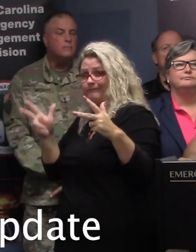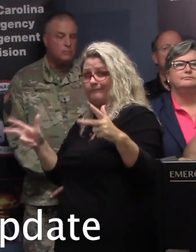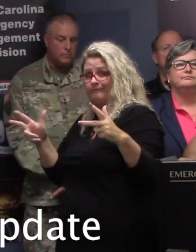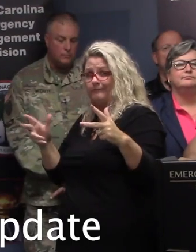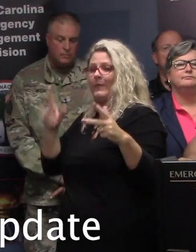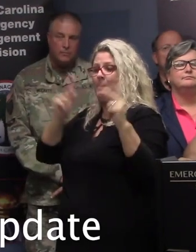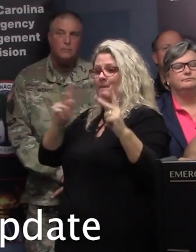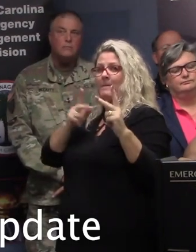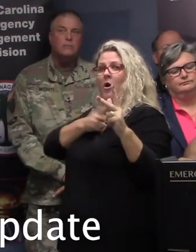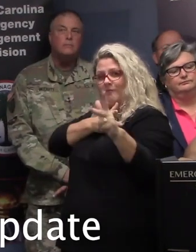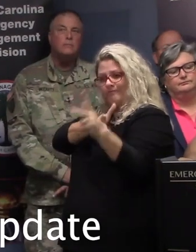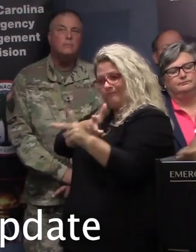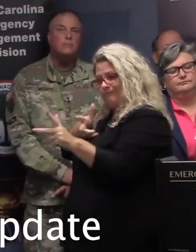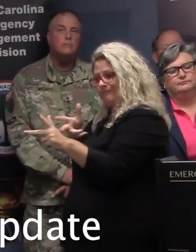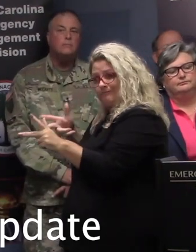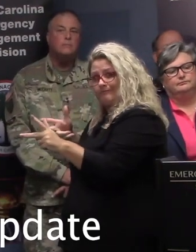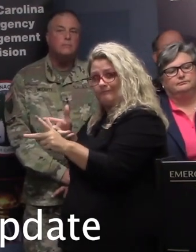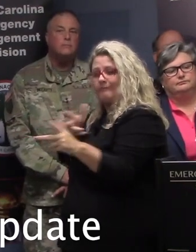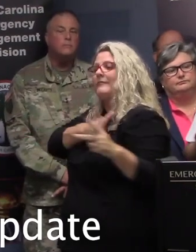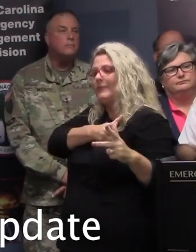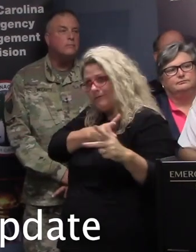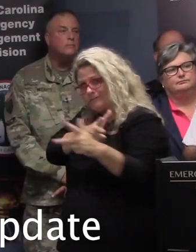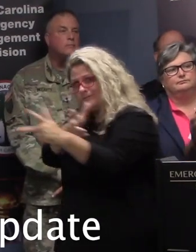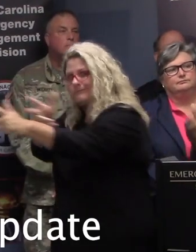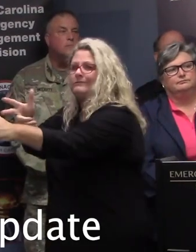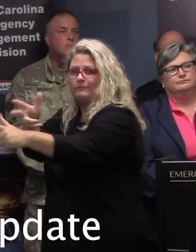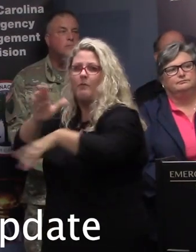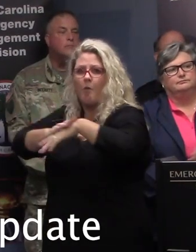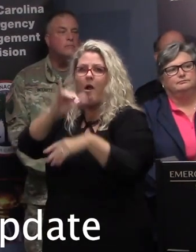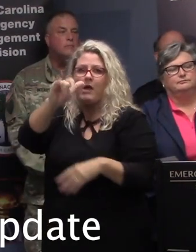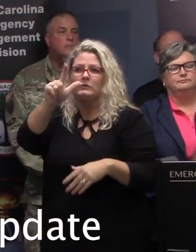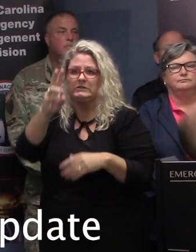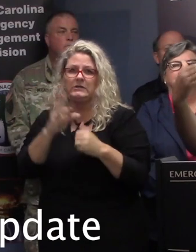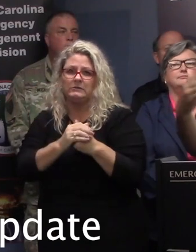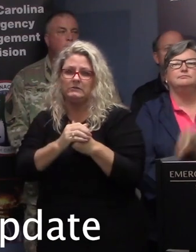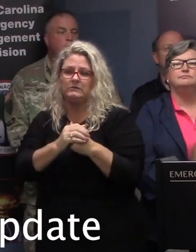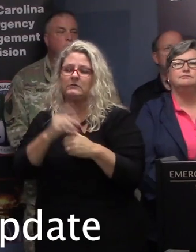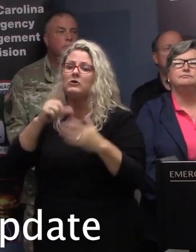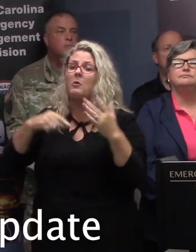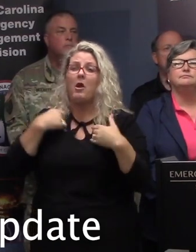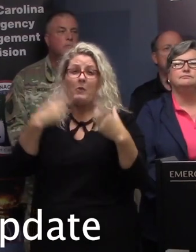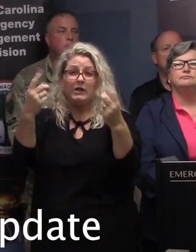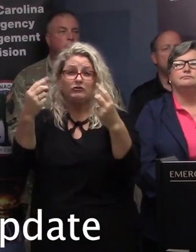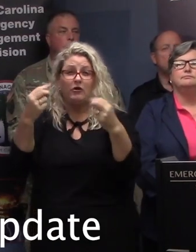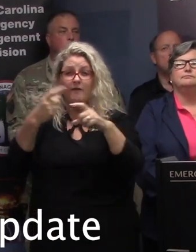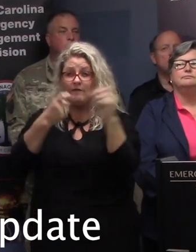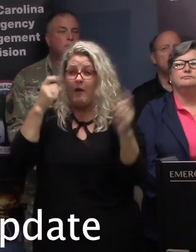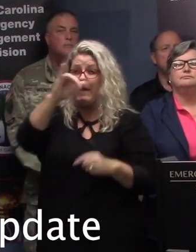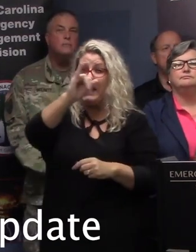the Columbia area. So how do we load the reverted side? From the I-26